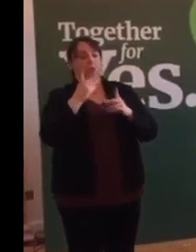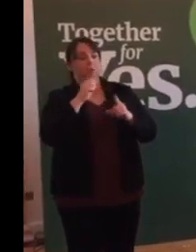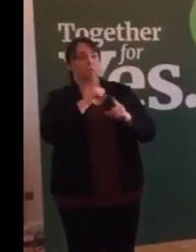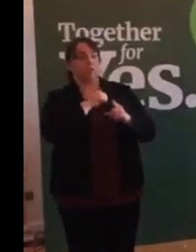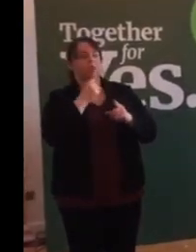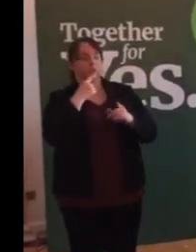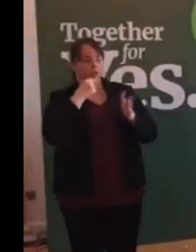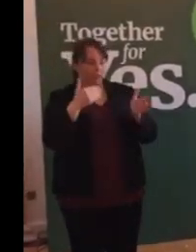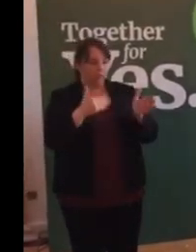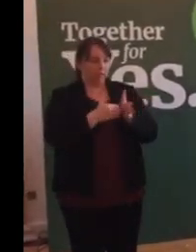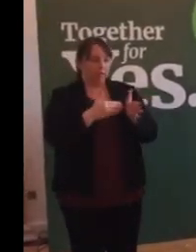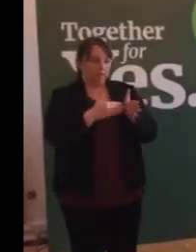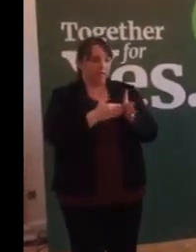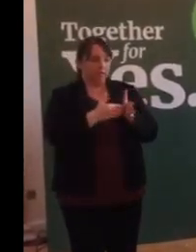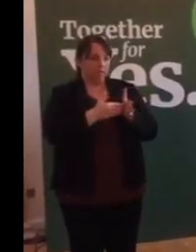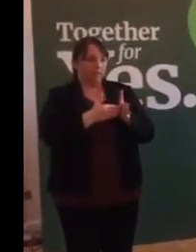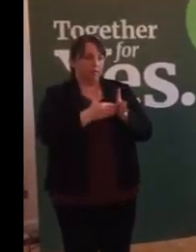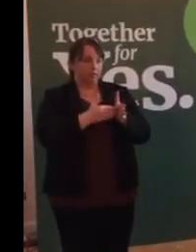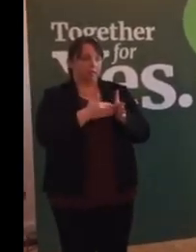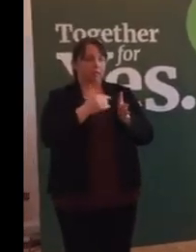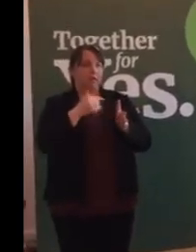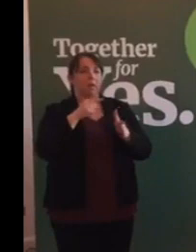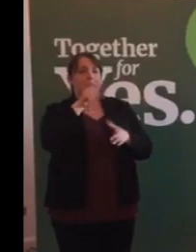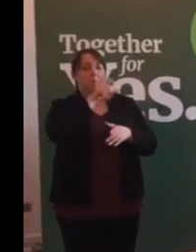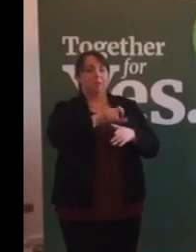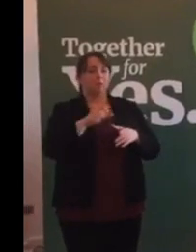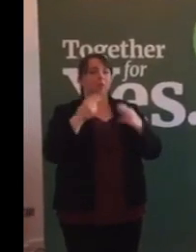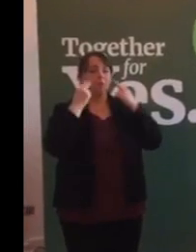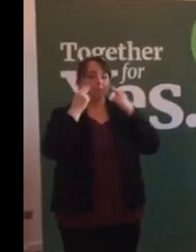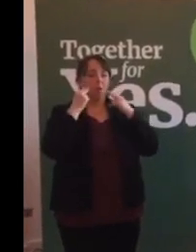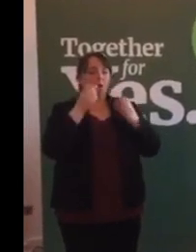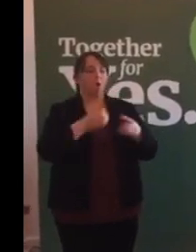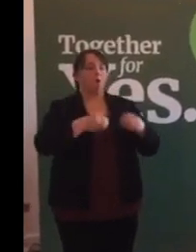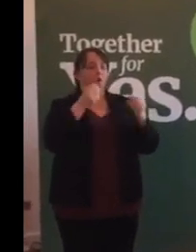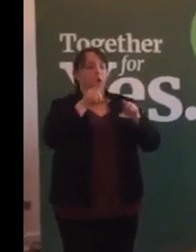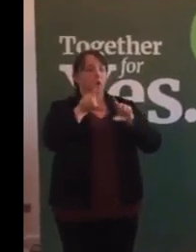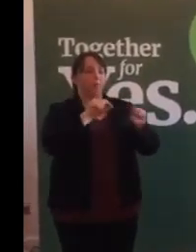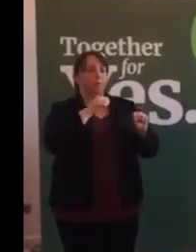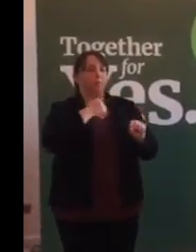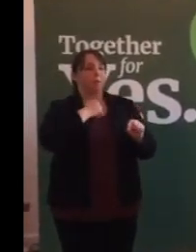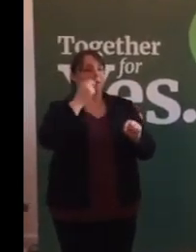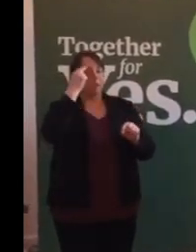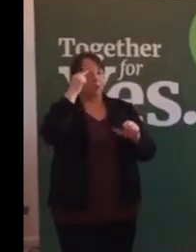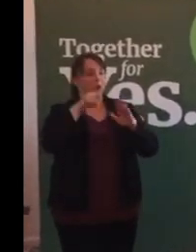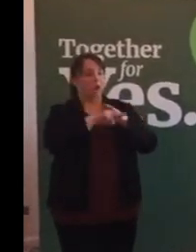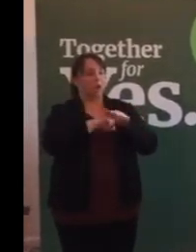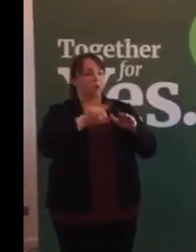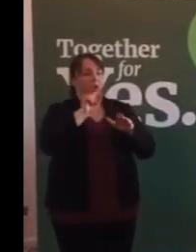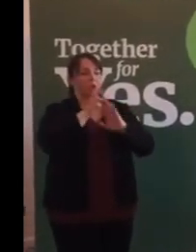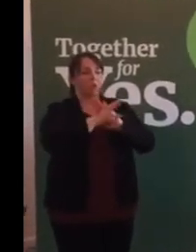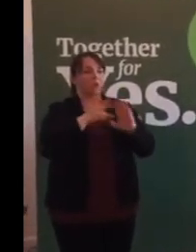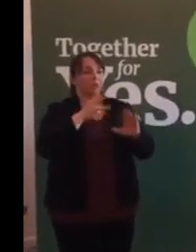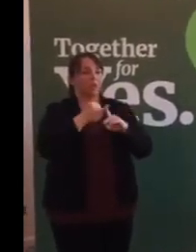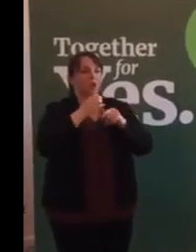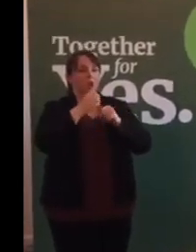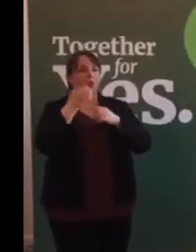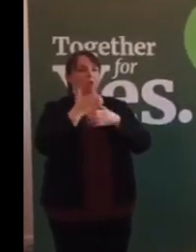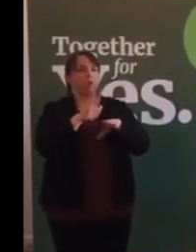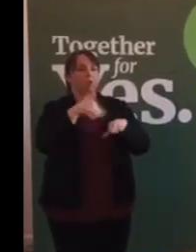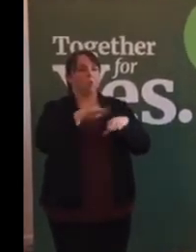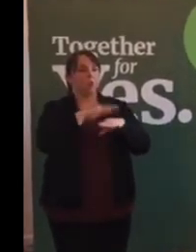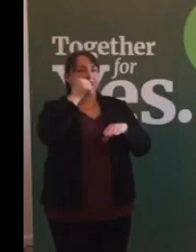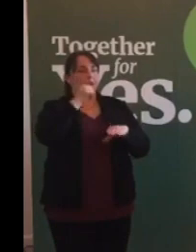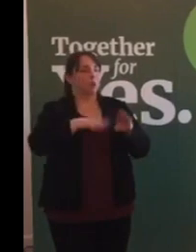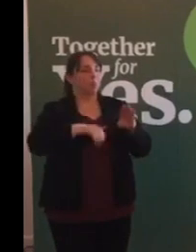Yes. Patients are usually offered the option. My understanding is under 20 weeks in countries where termination is permitted,